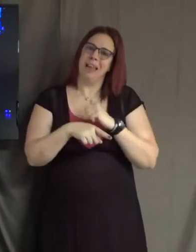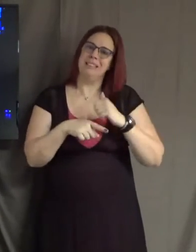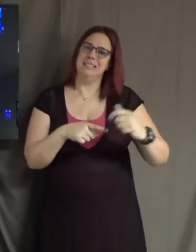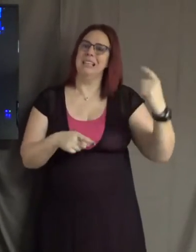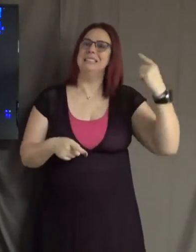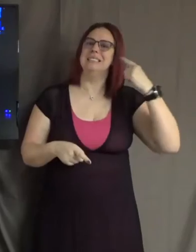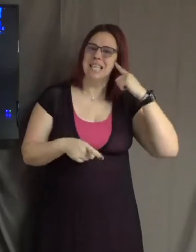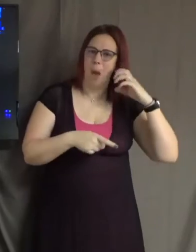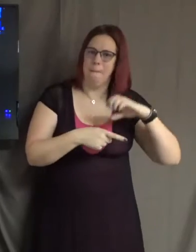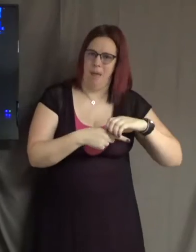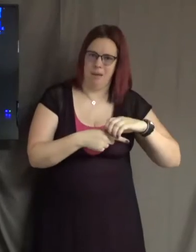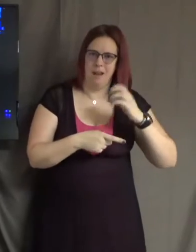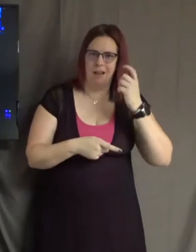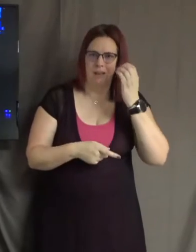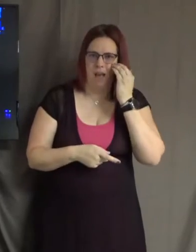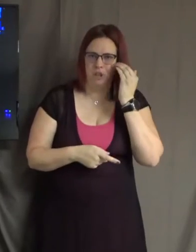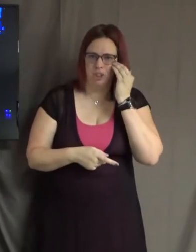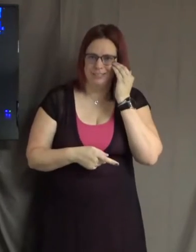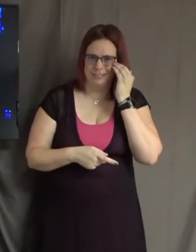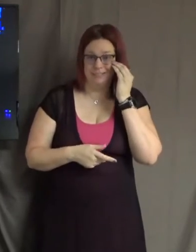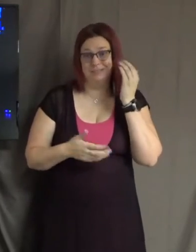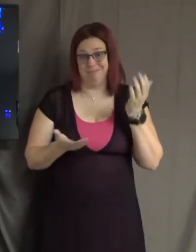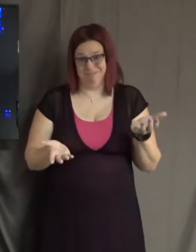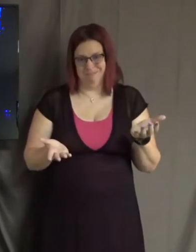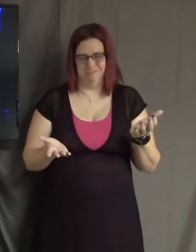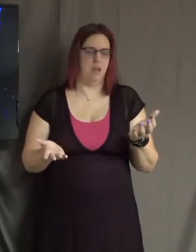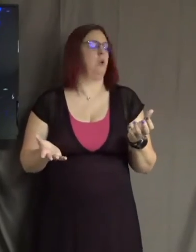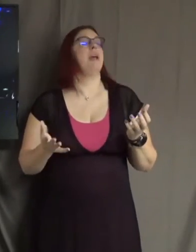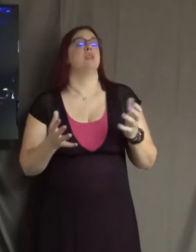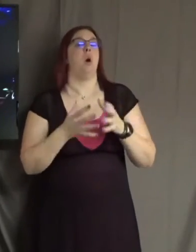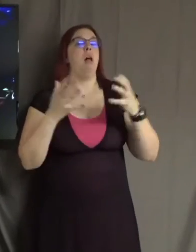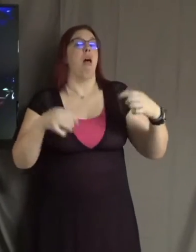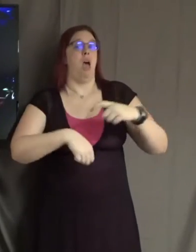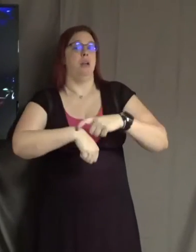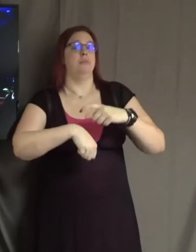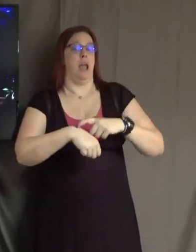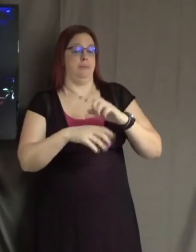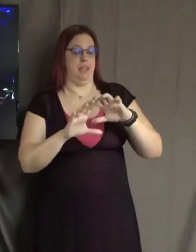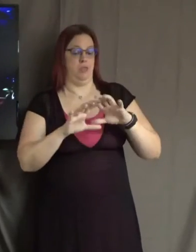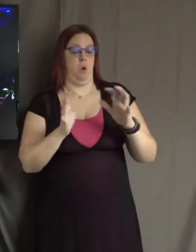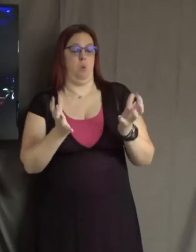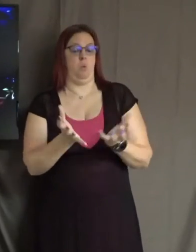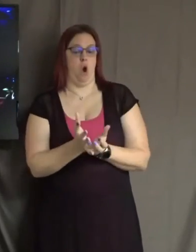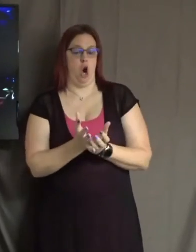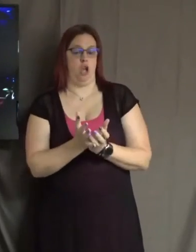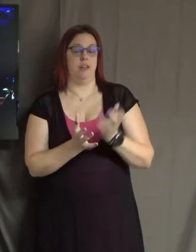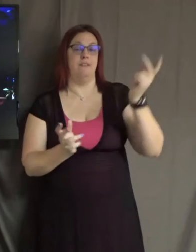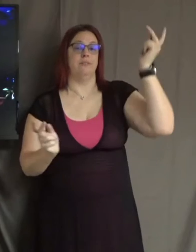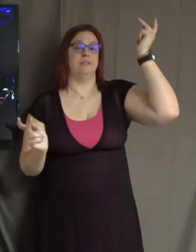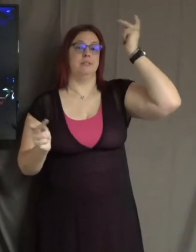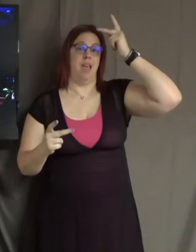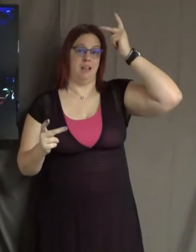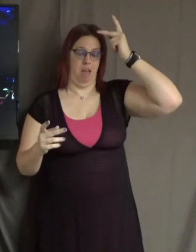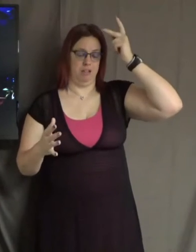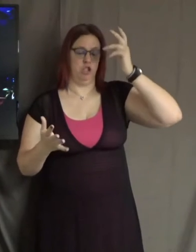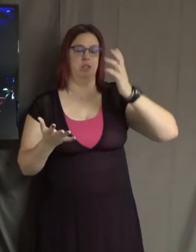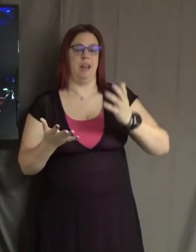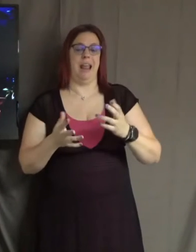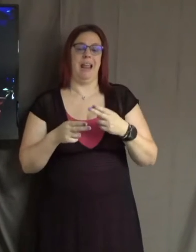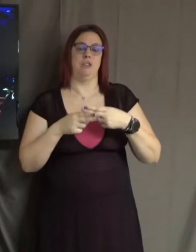And what this is a lot of times in the world of psychology is called projection. We also project our pain